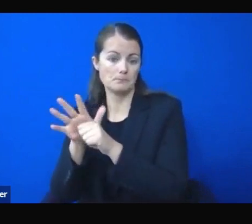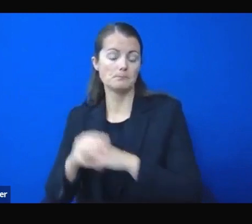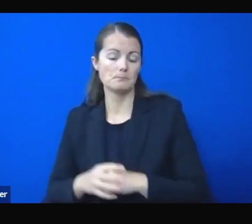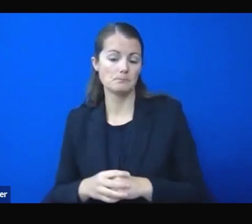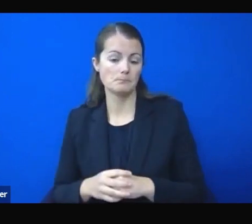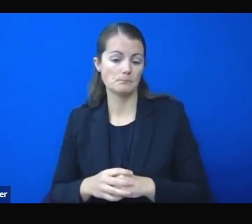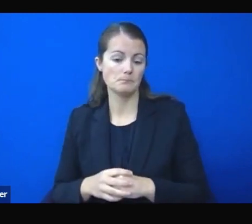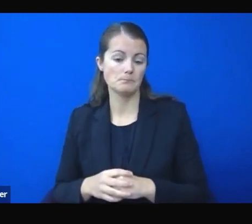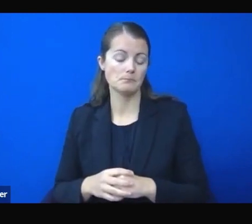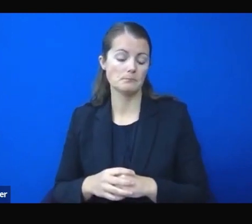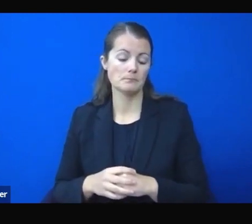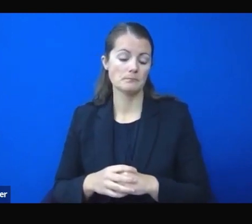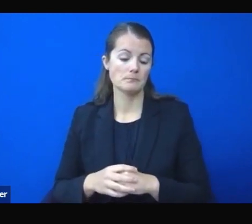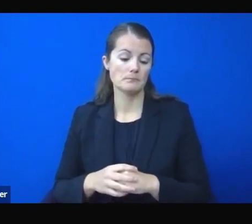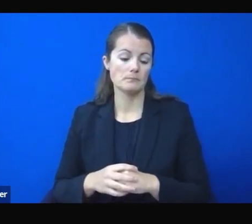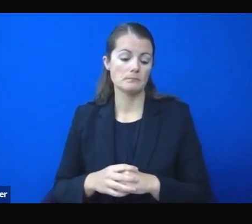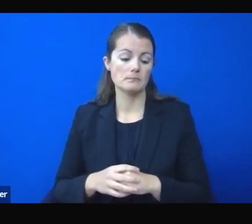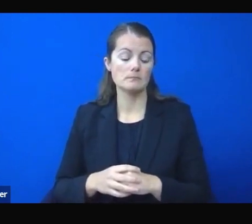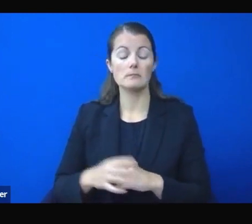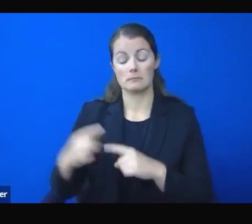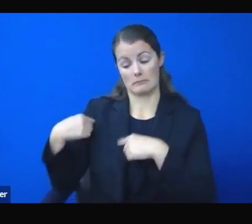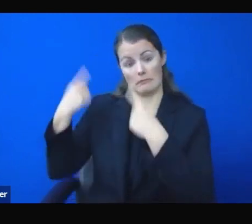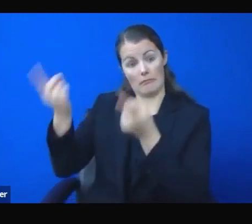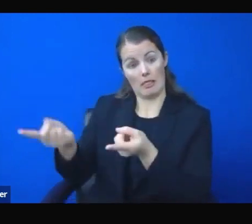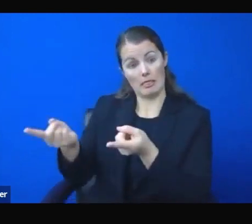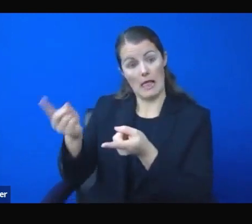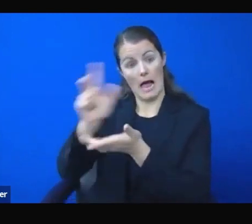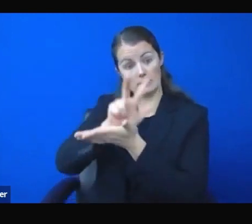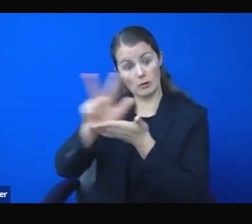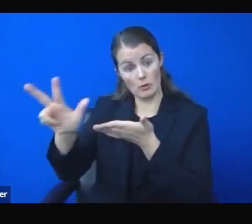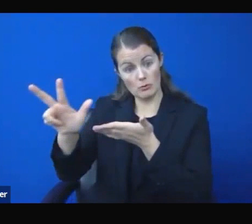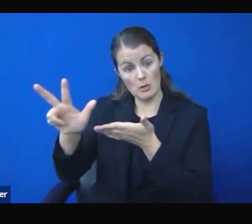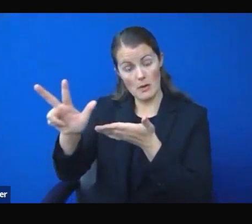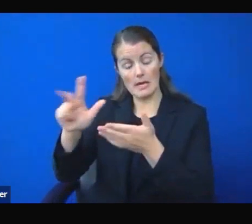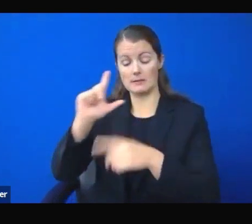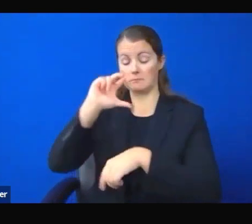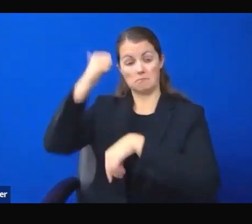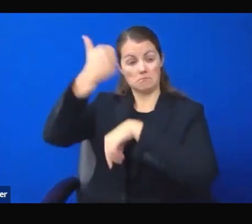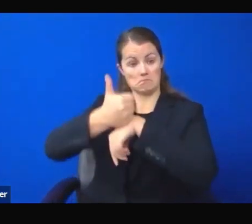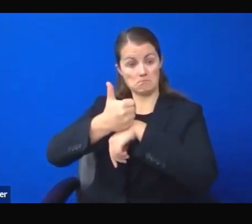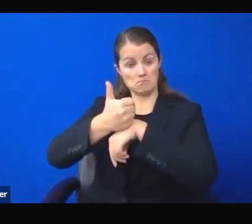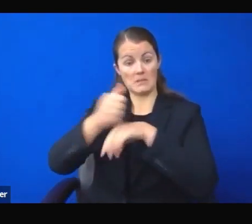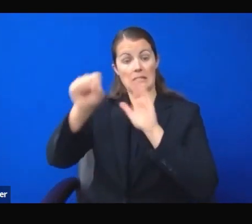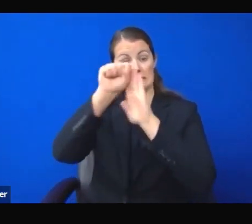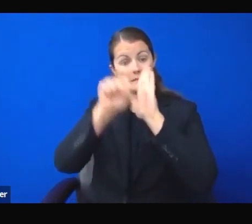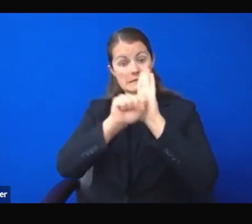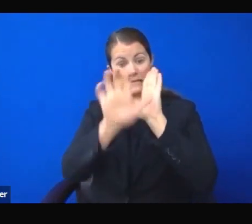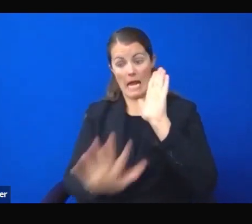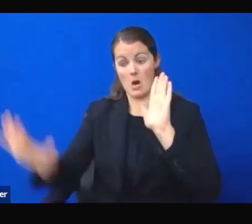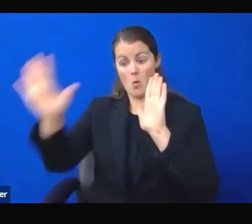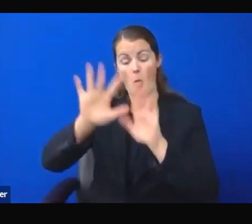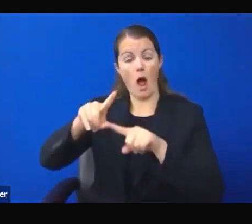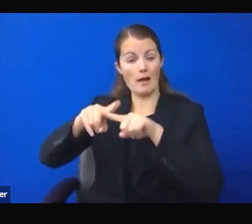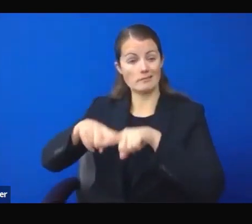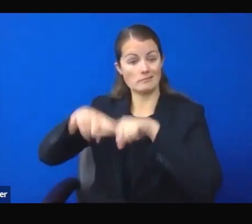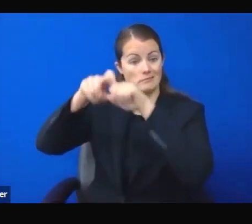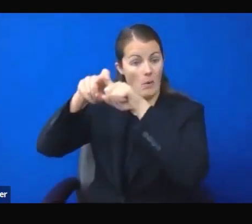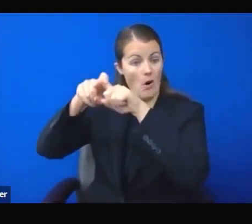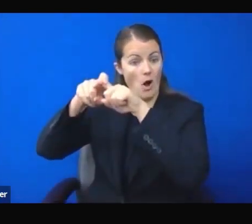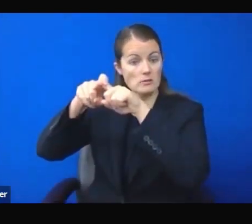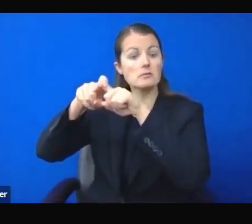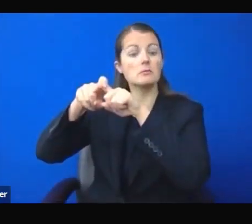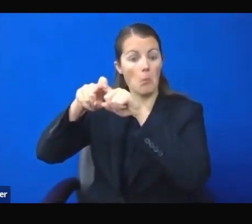COVID cases, hospitalizations, and deaths. This statewide pause implemented incredibly